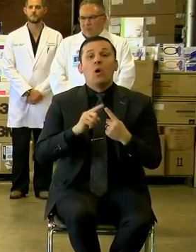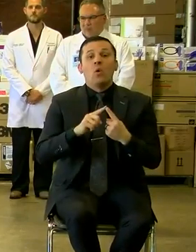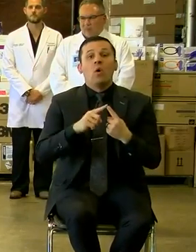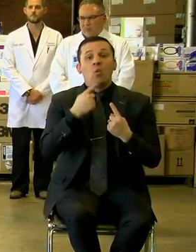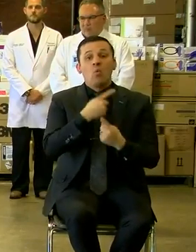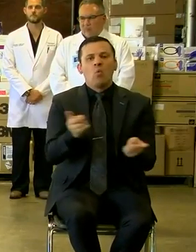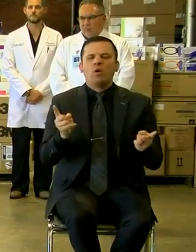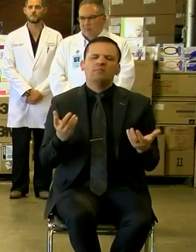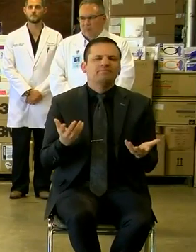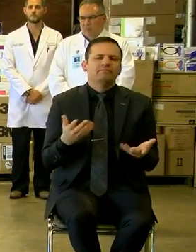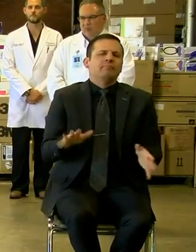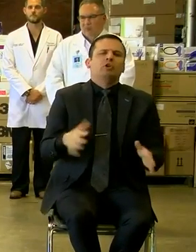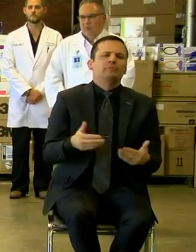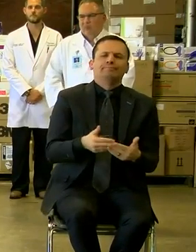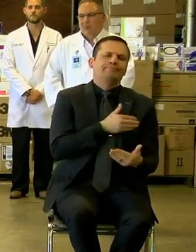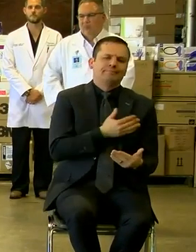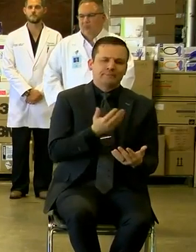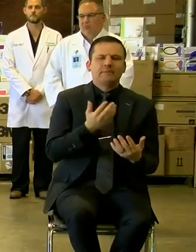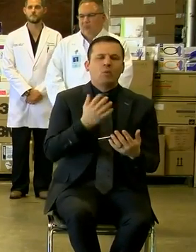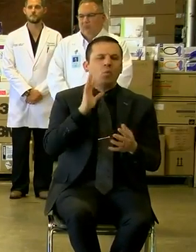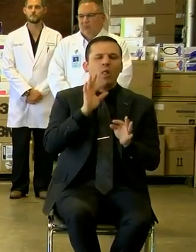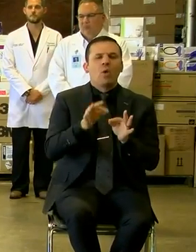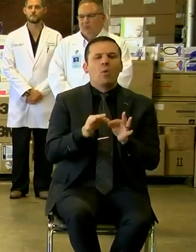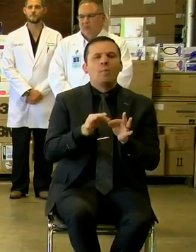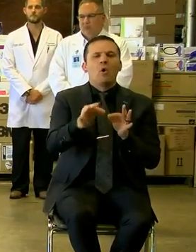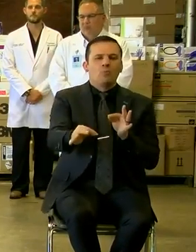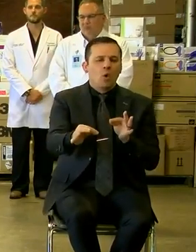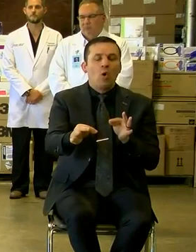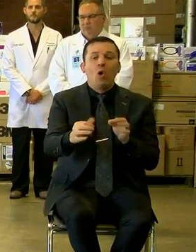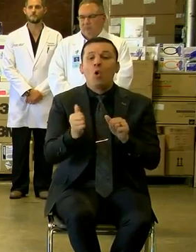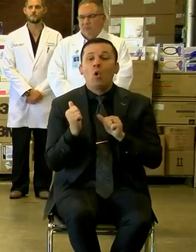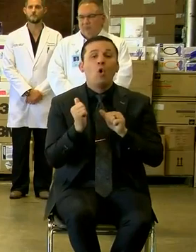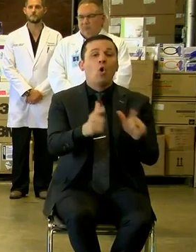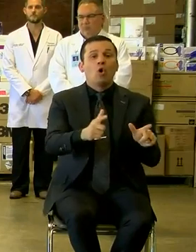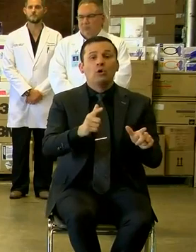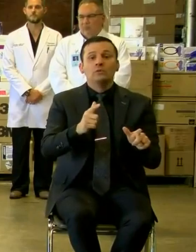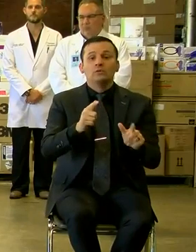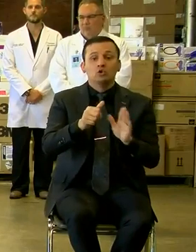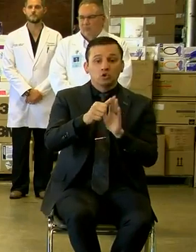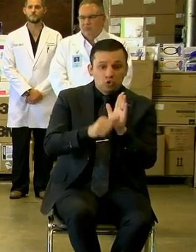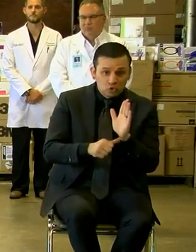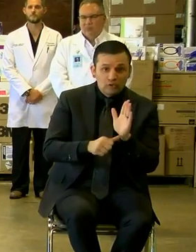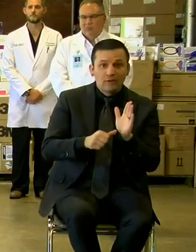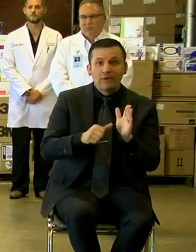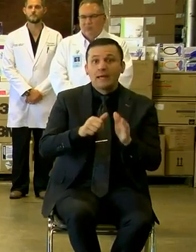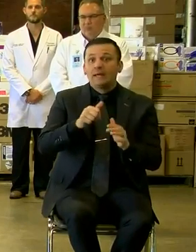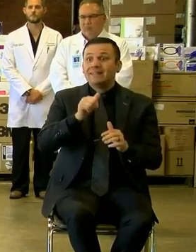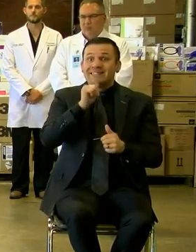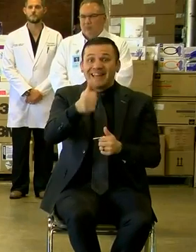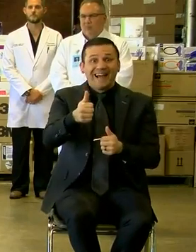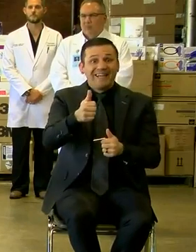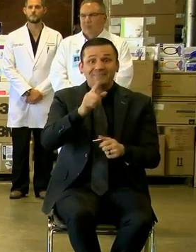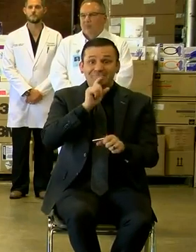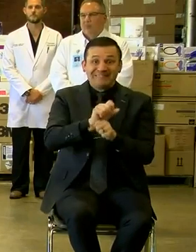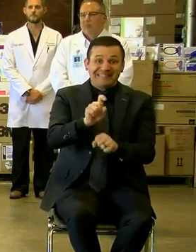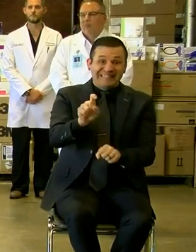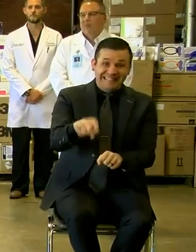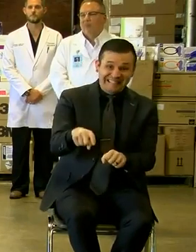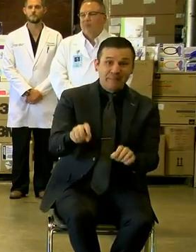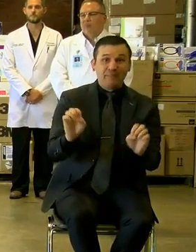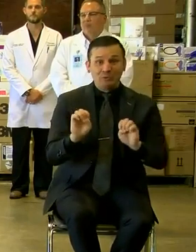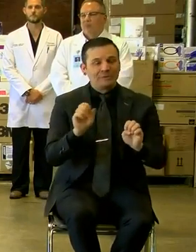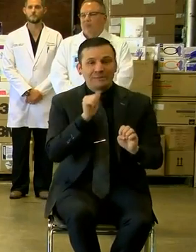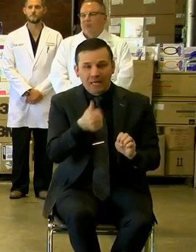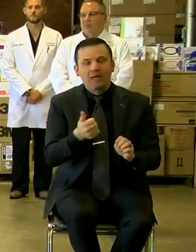that has already been made and that is to postpone all surgeries and procedures that are not medically necessary and